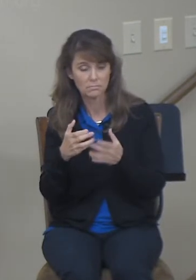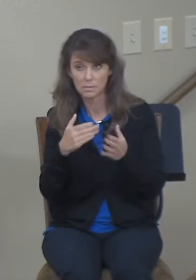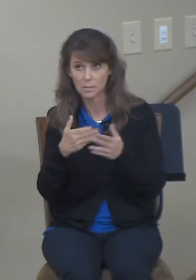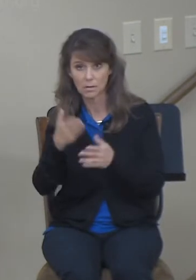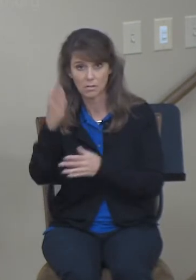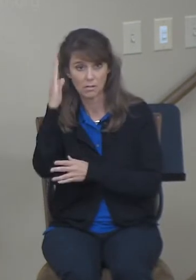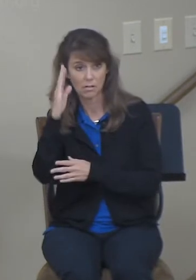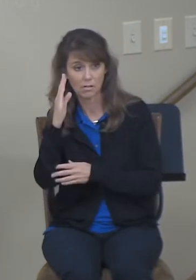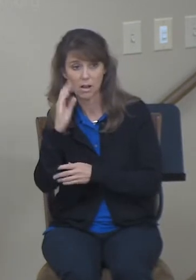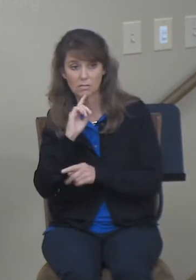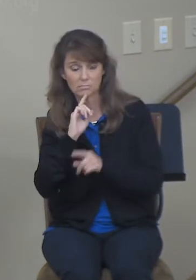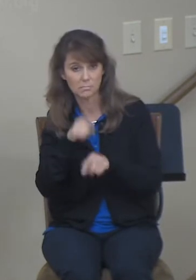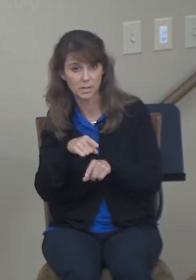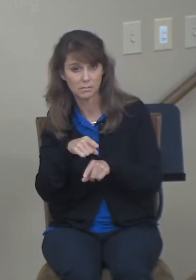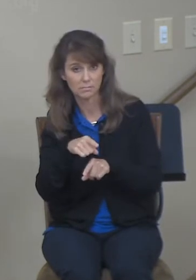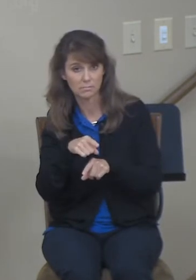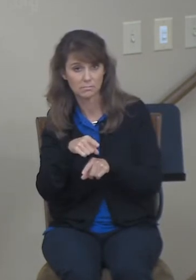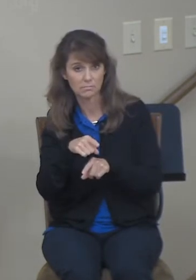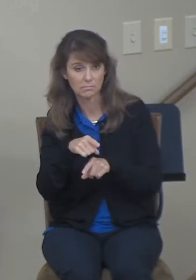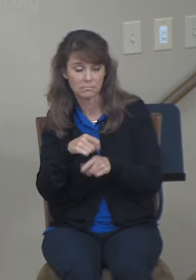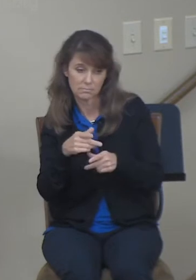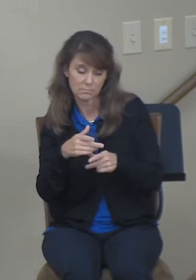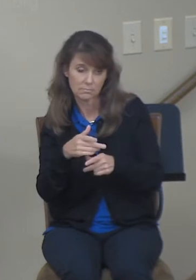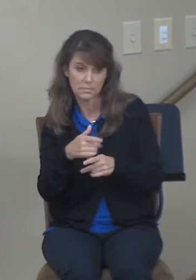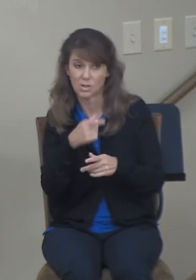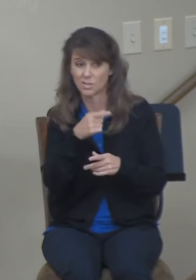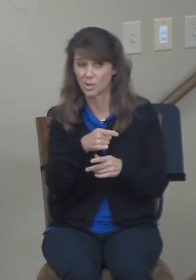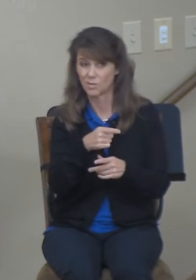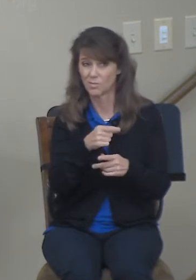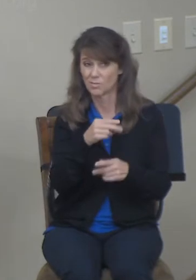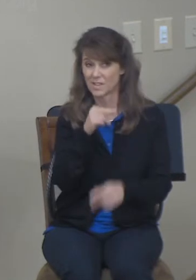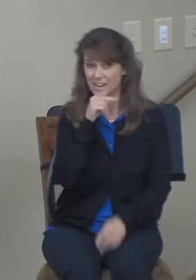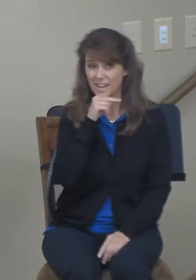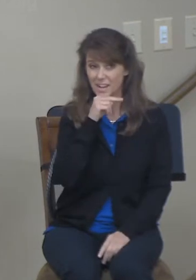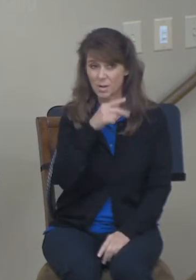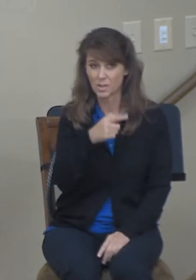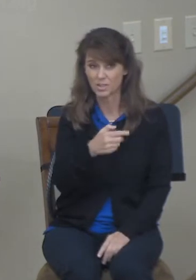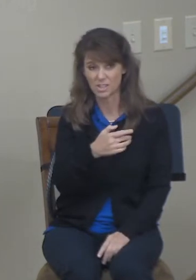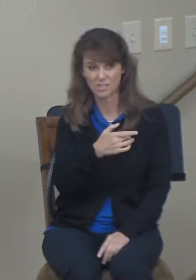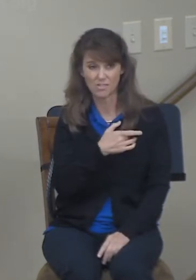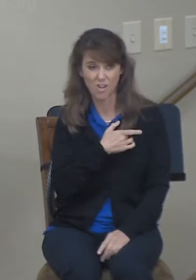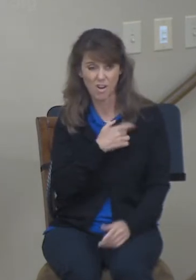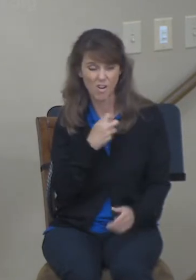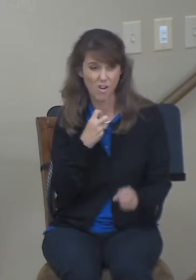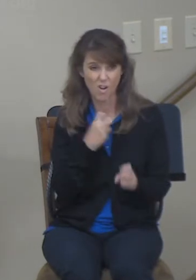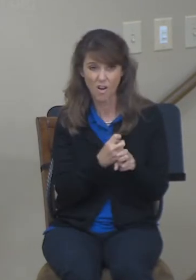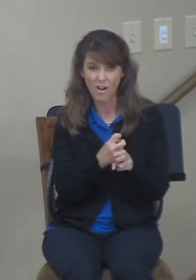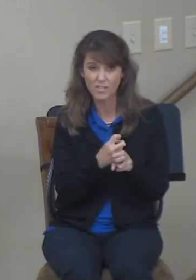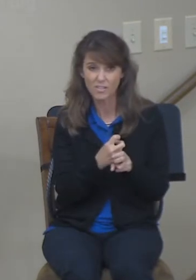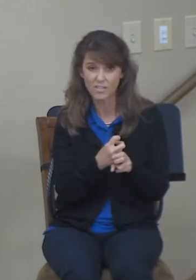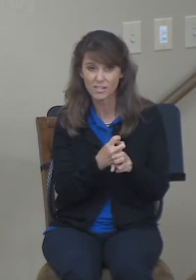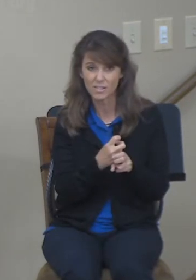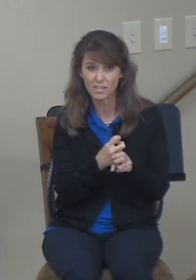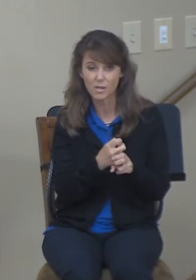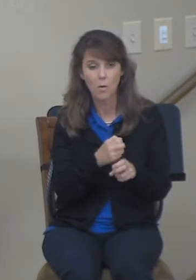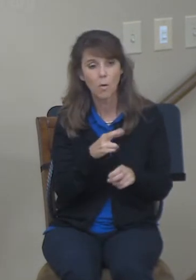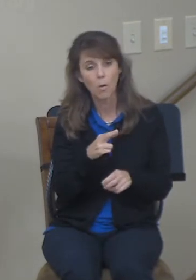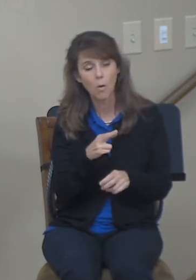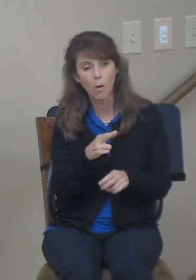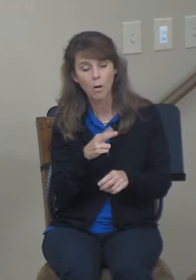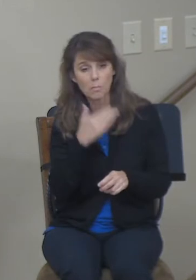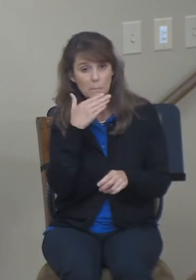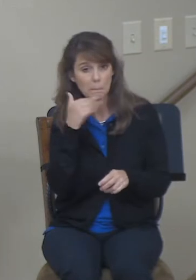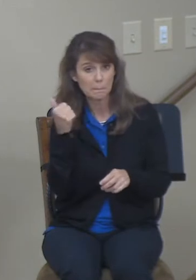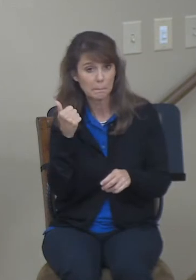so, which is it? Is Naomi just hardened and a figure to be pitied? Or is she acting in her own best